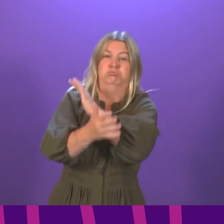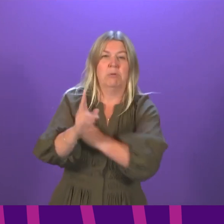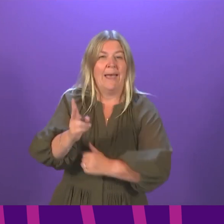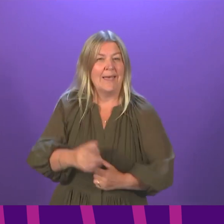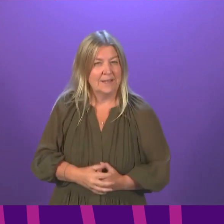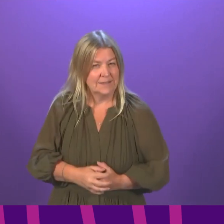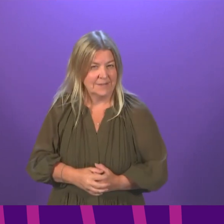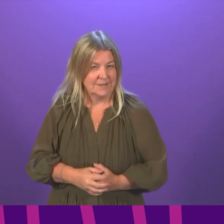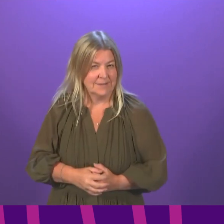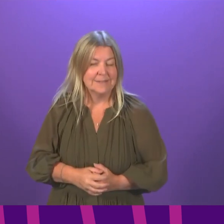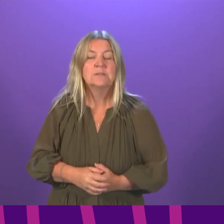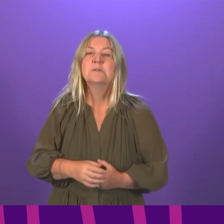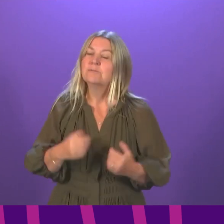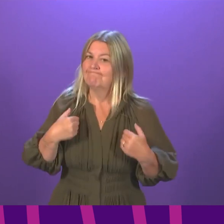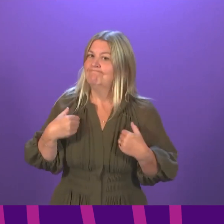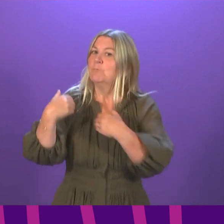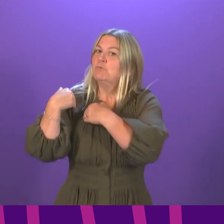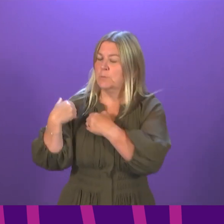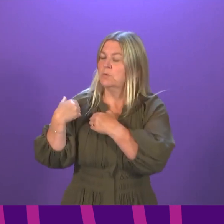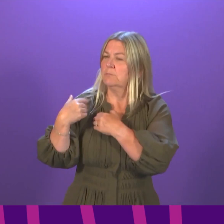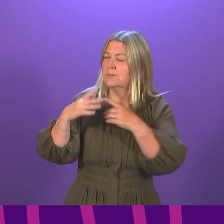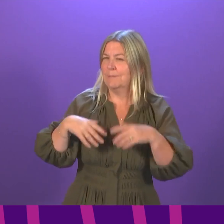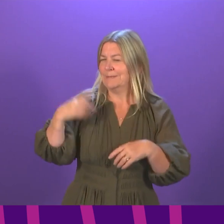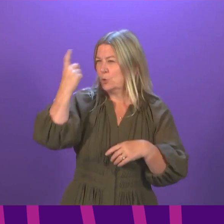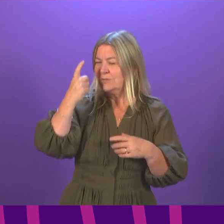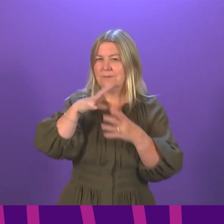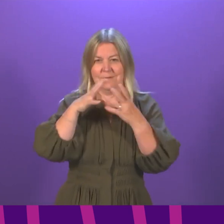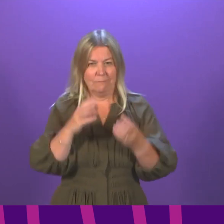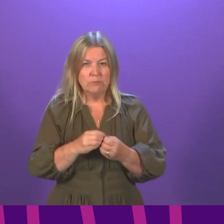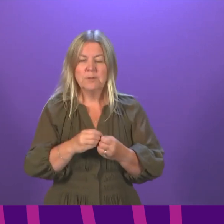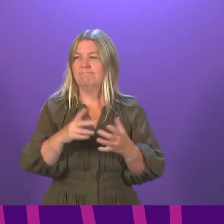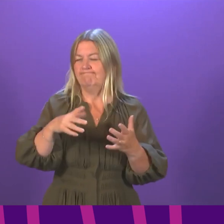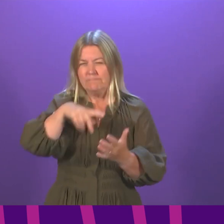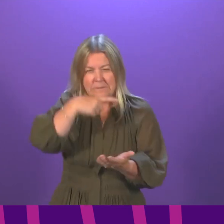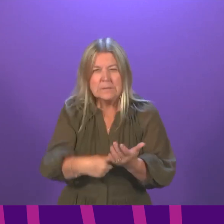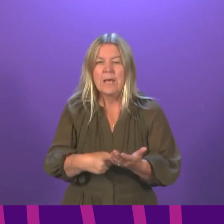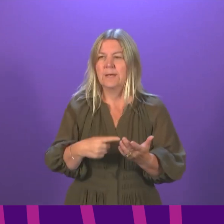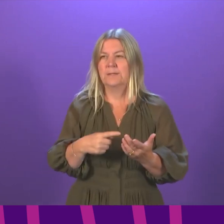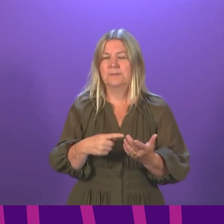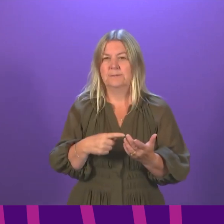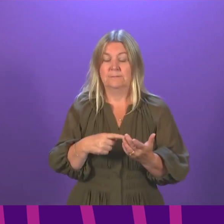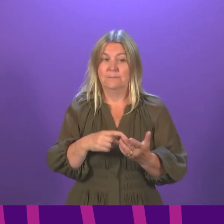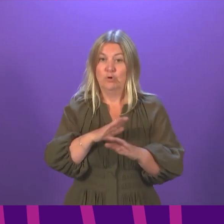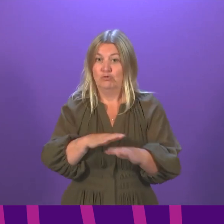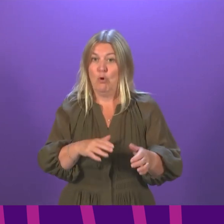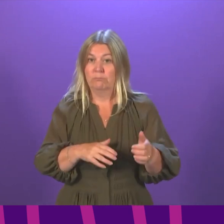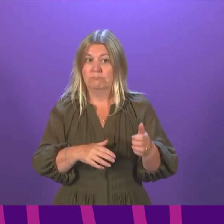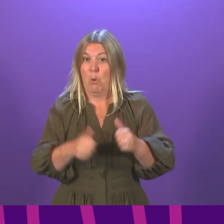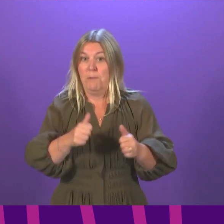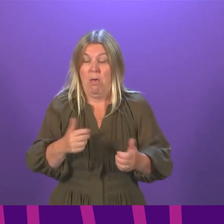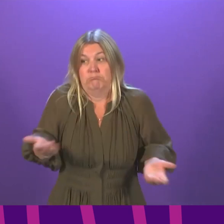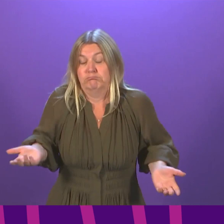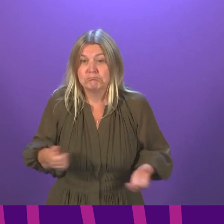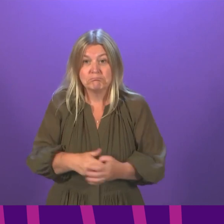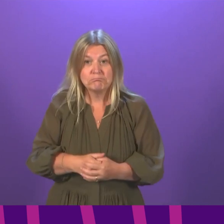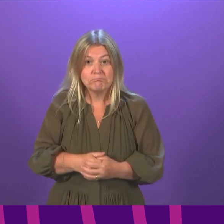My biggest responsibility here is to take the decisions I think are necessary, regardless of how unpopular they are or how unpopular